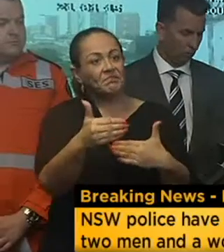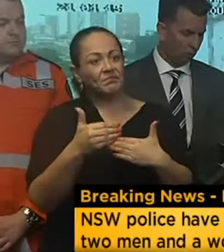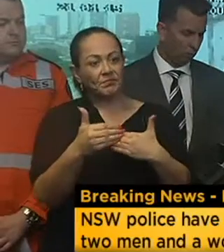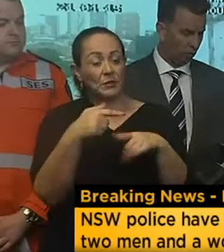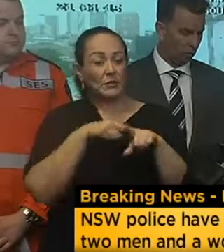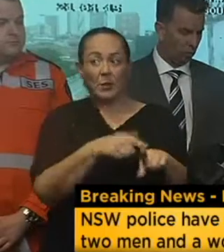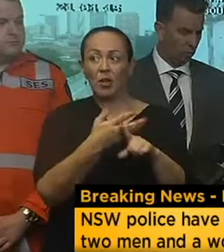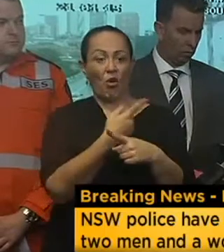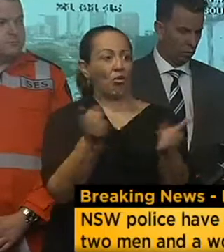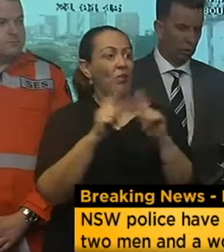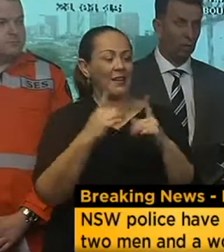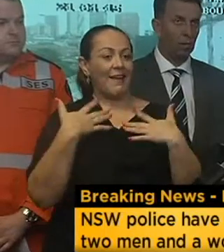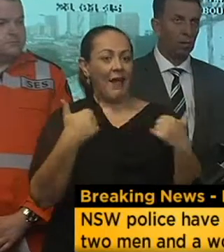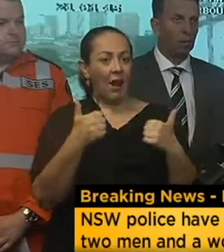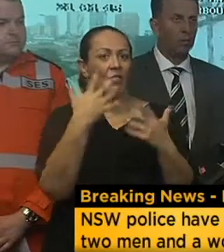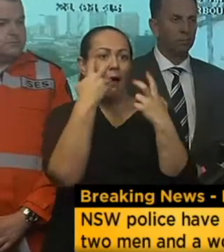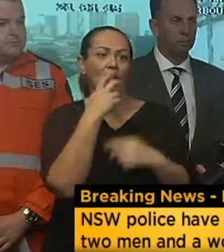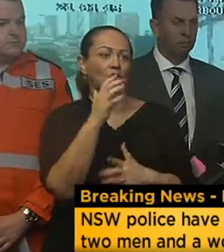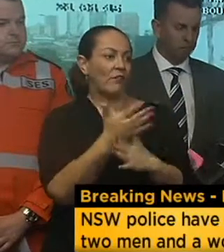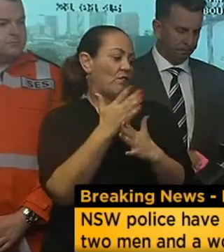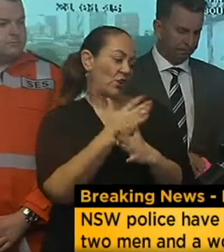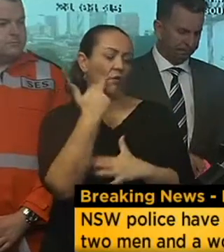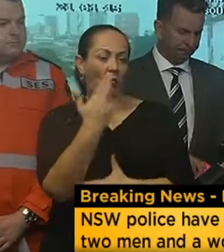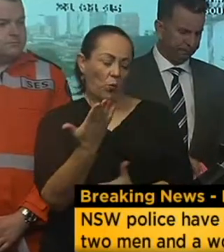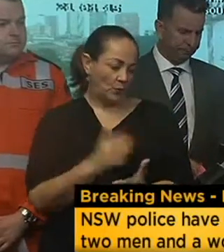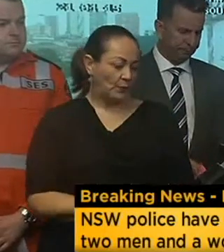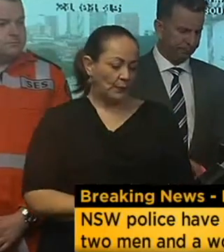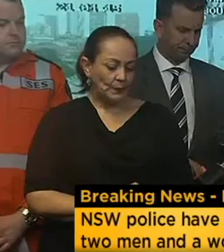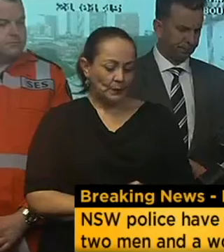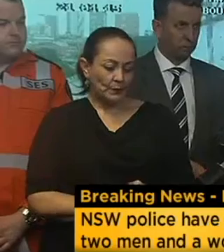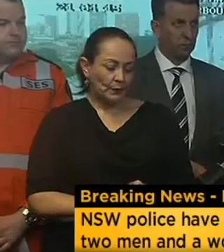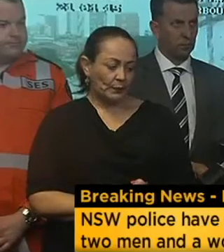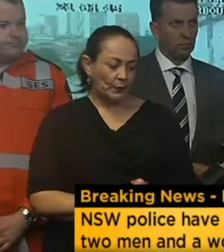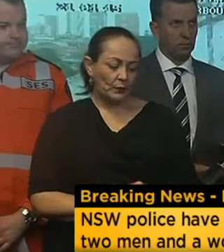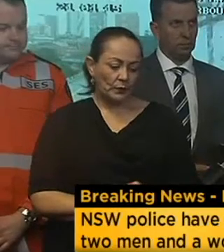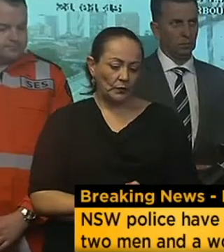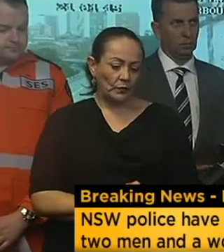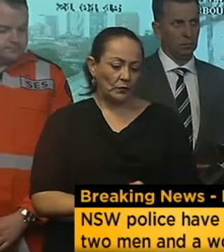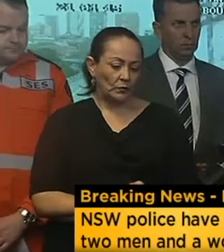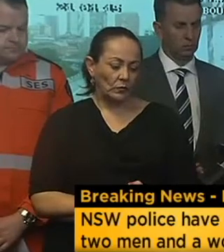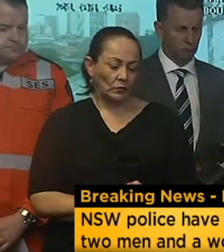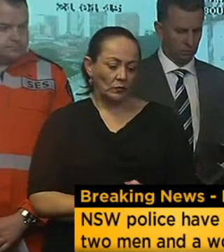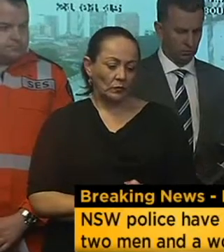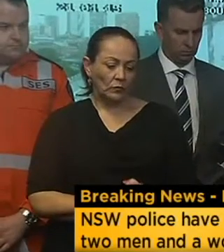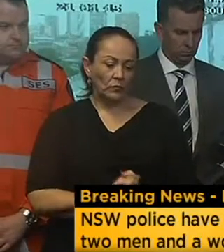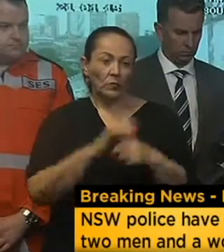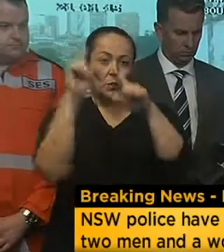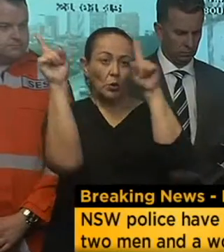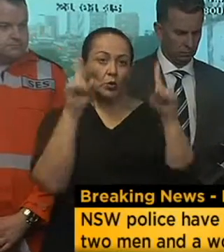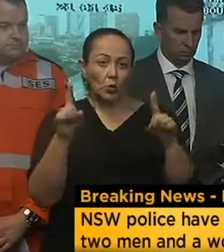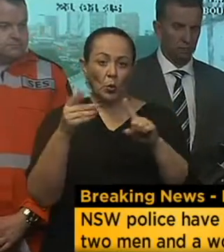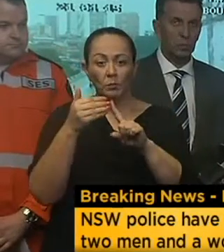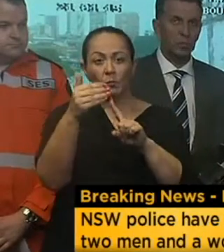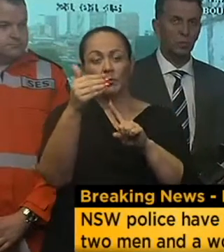services in health and aged care. We also need to note that the storm in terms of the weather